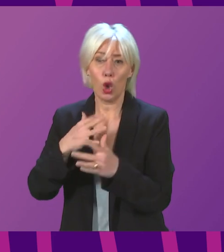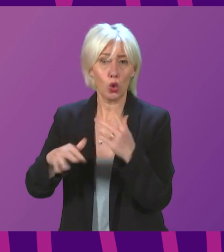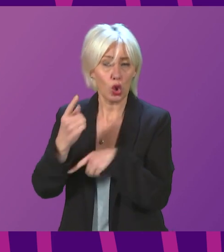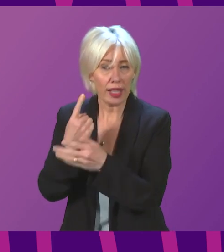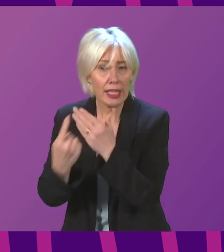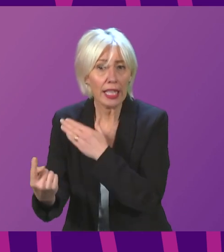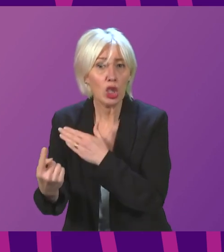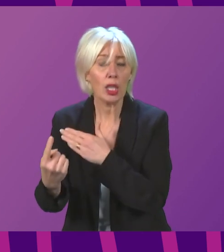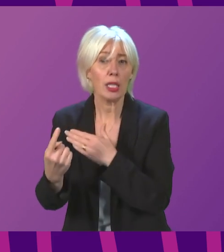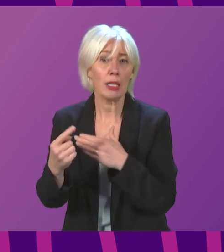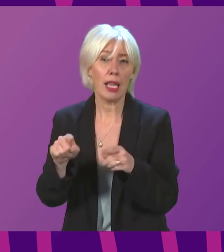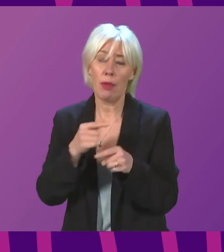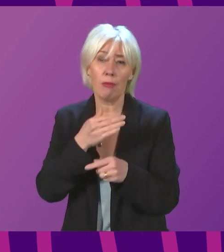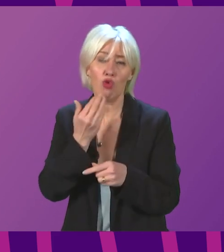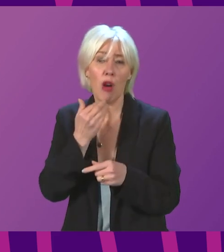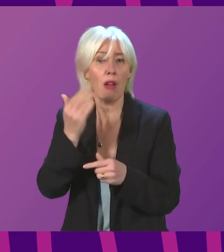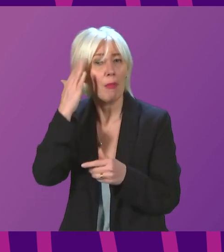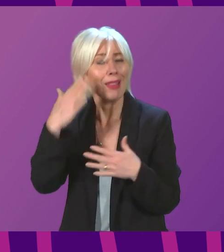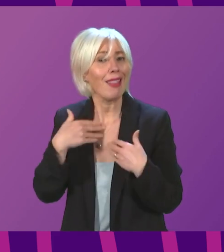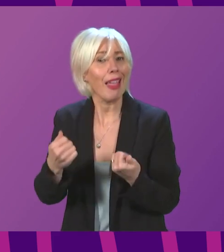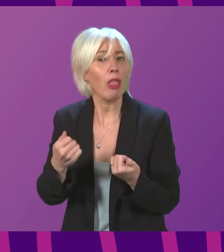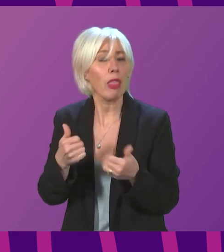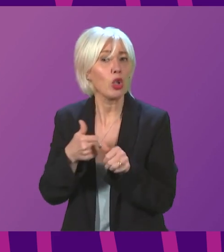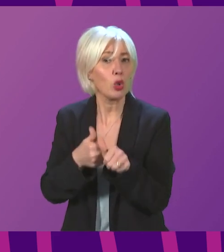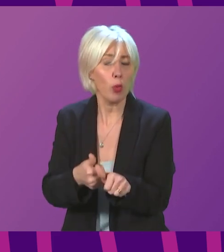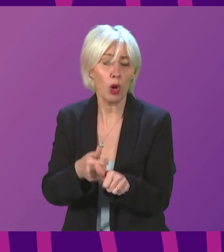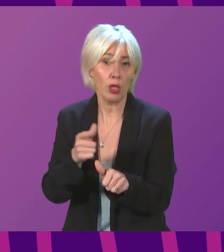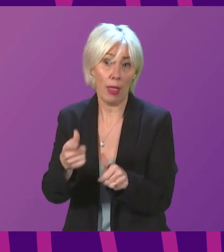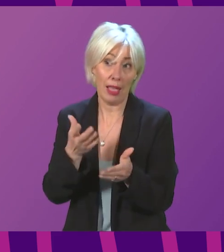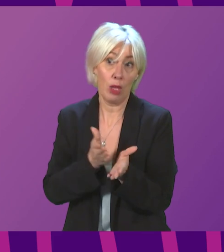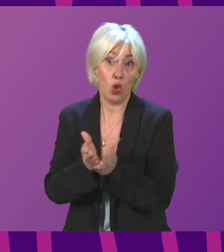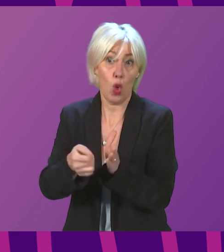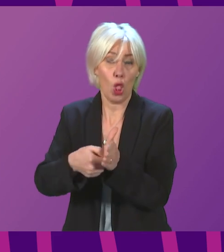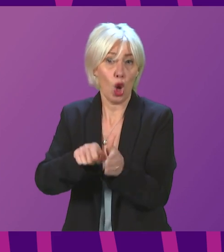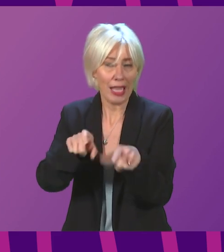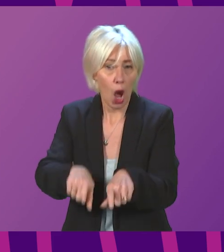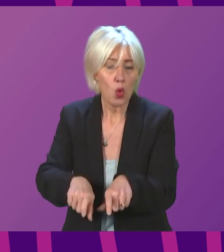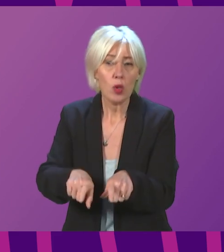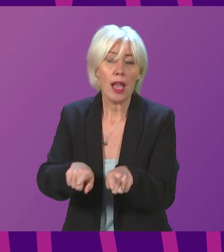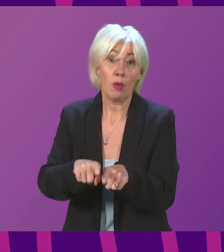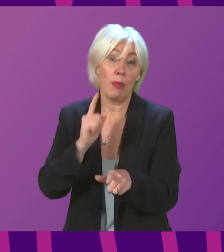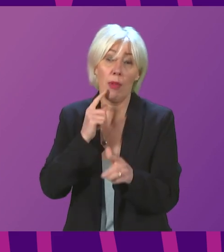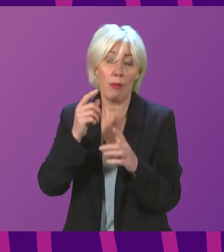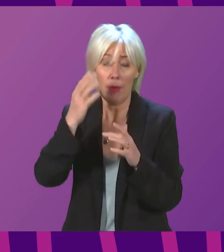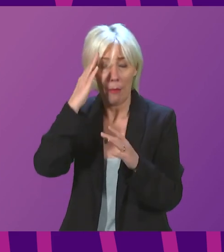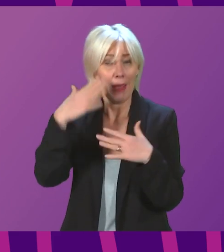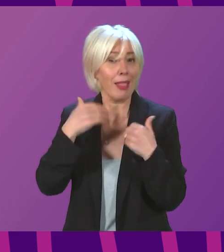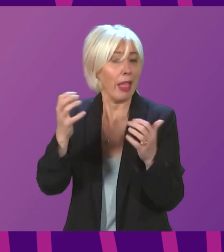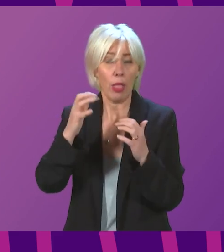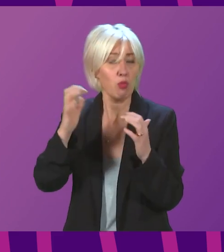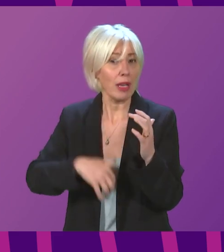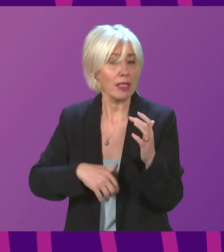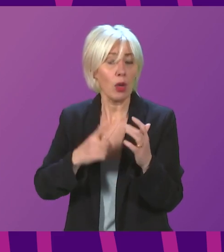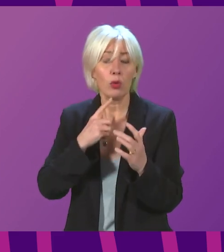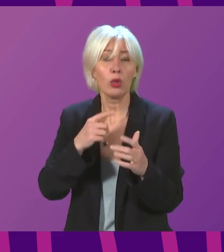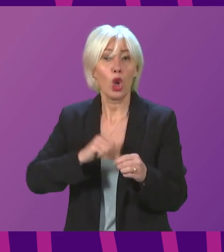and a lack of mental health support are both the hallmarks of a lockdown but also the causes of a breakdown. Scotland has the highest